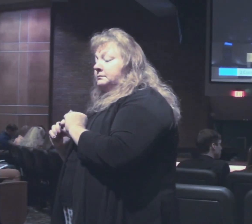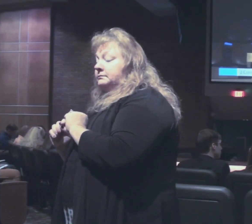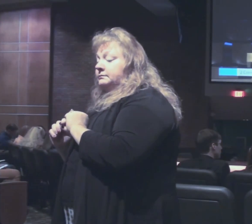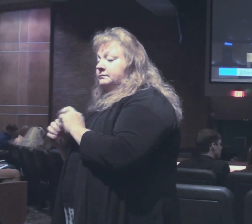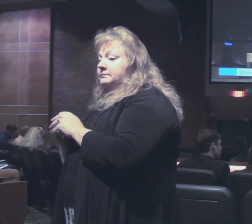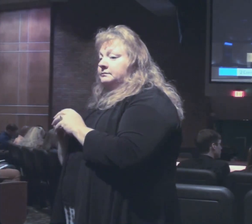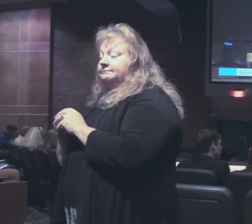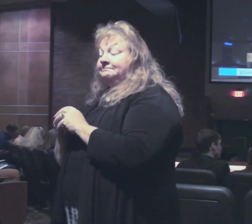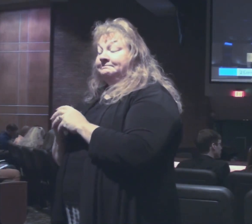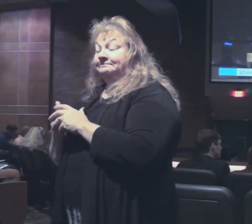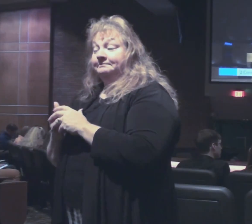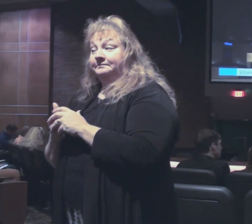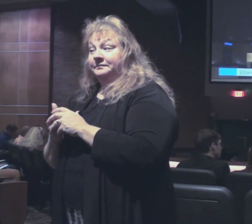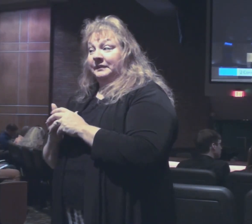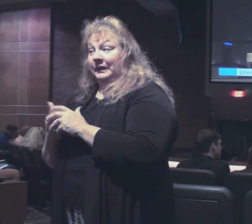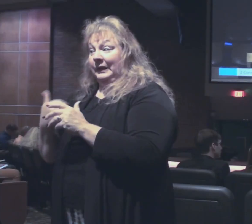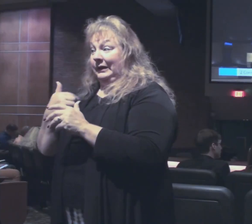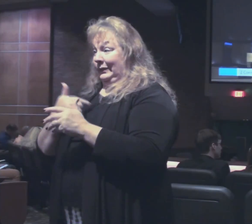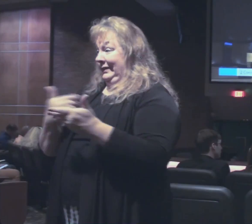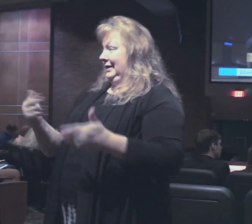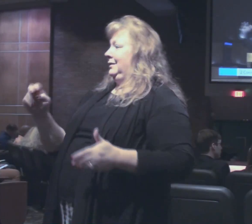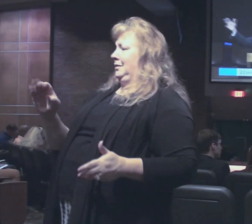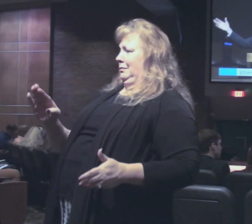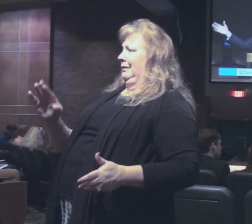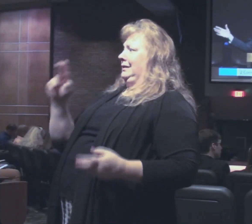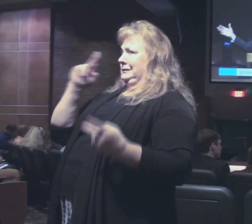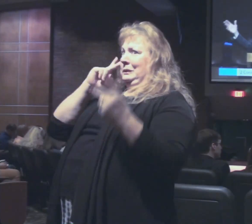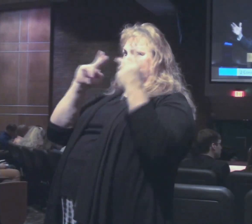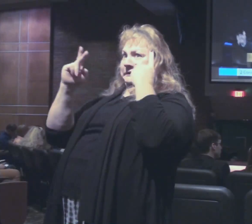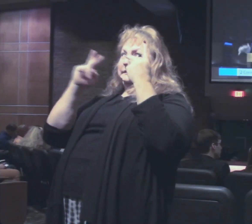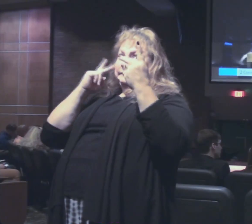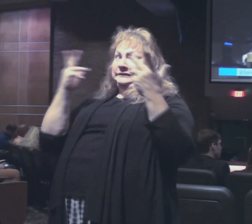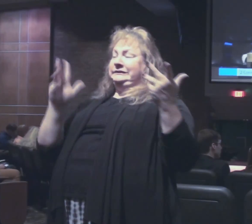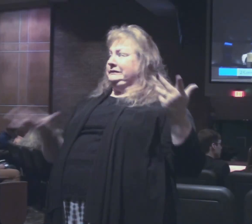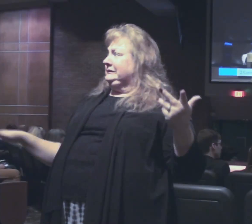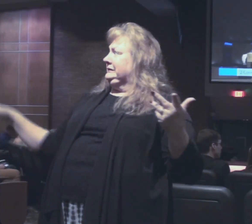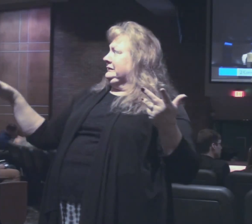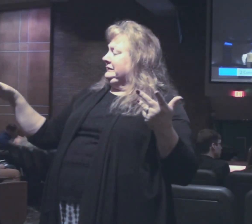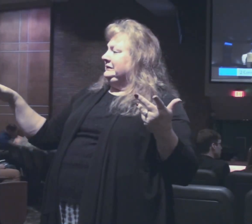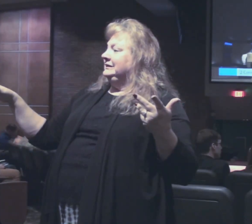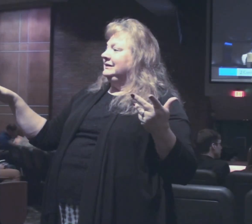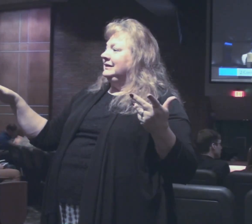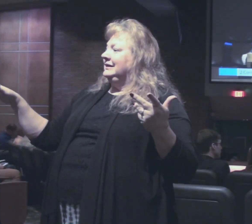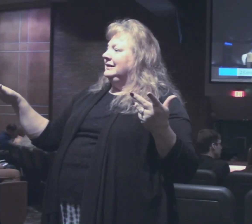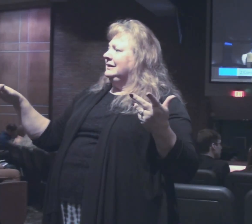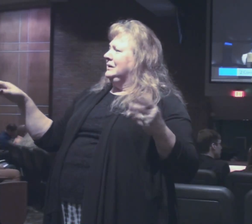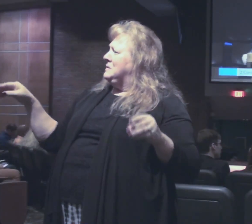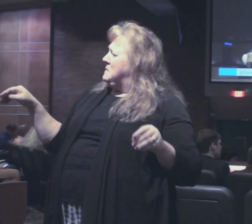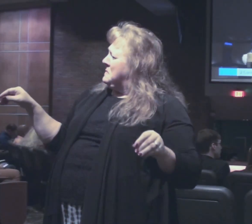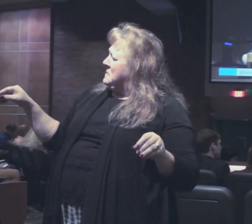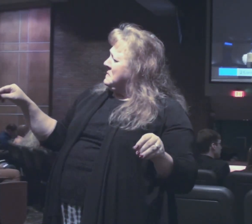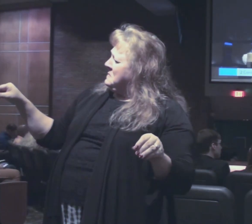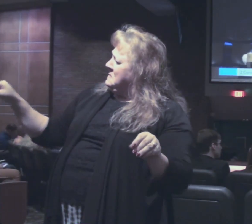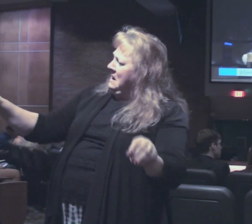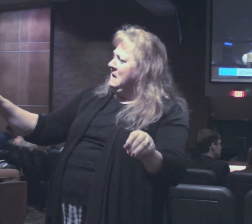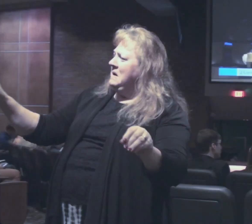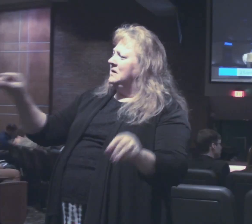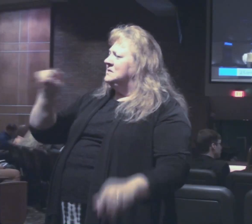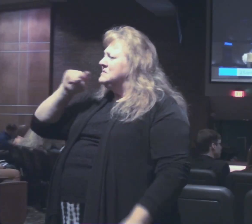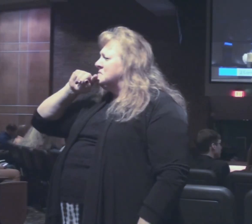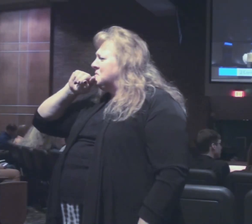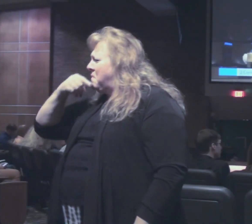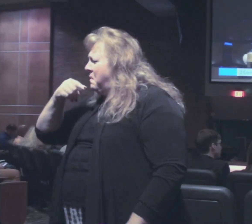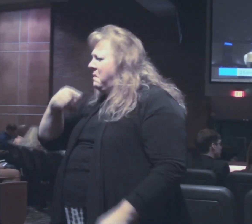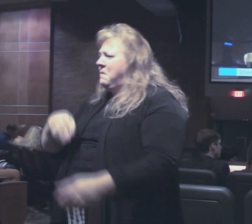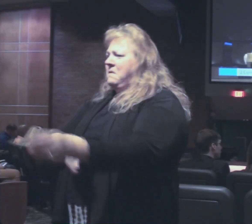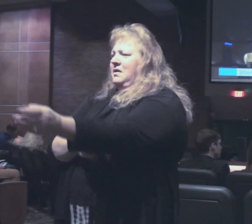I mean, we in Nebraska can see the fields of grain, the corn and